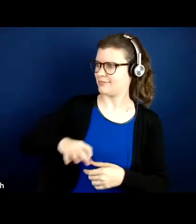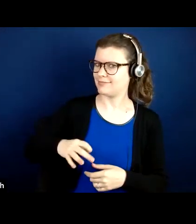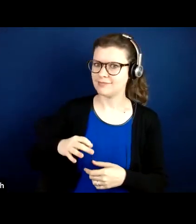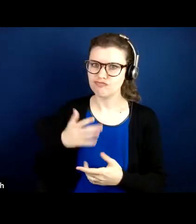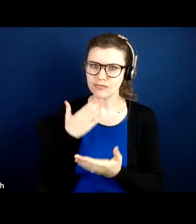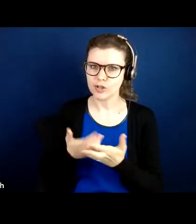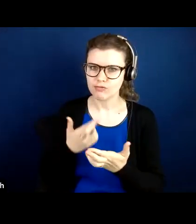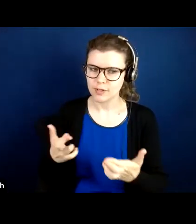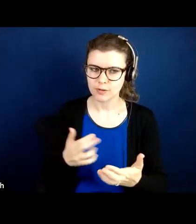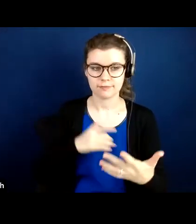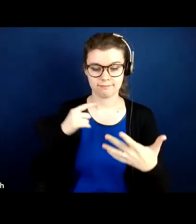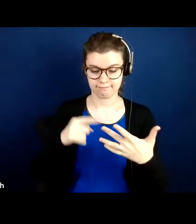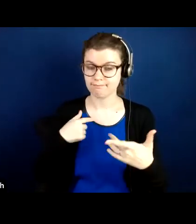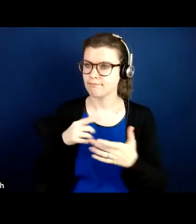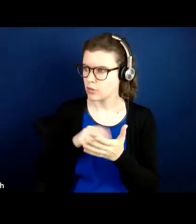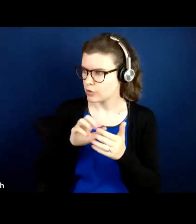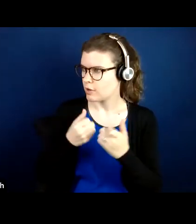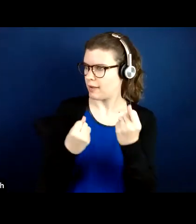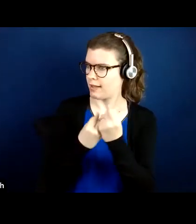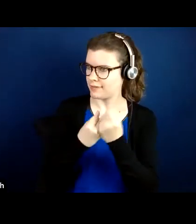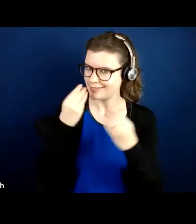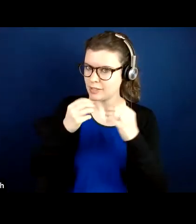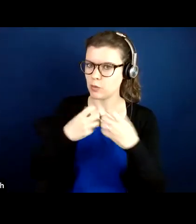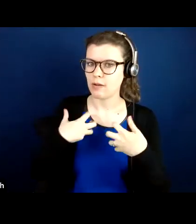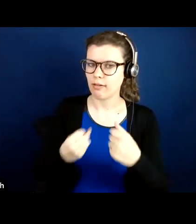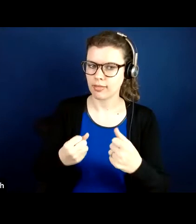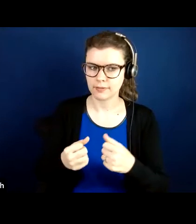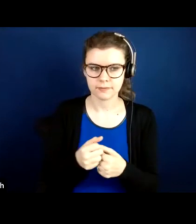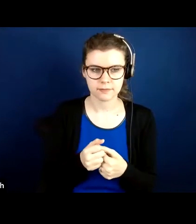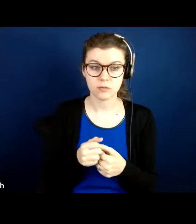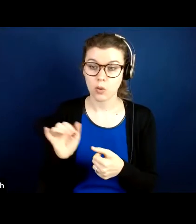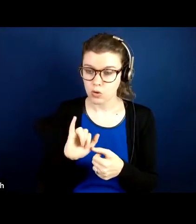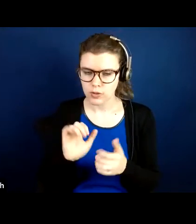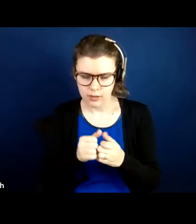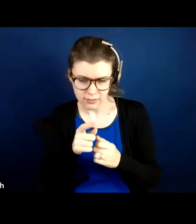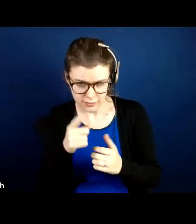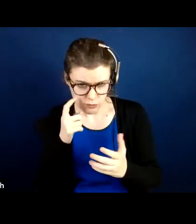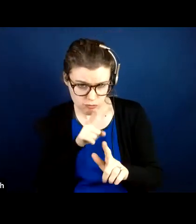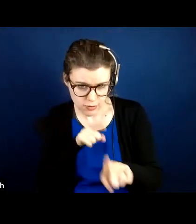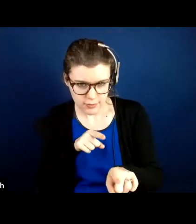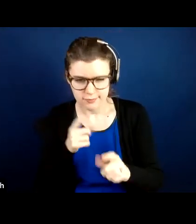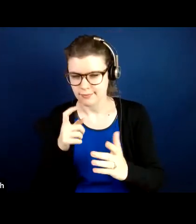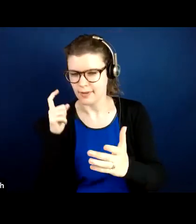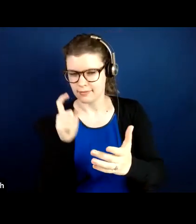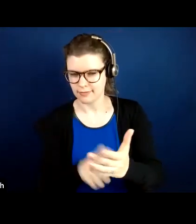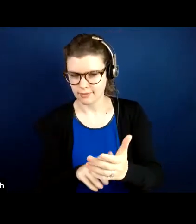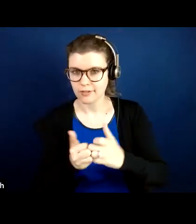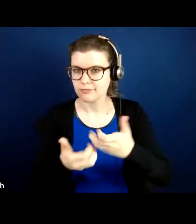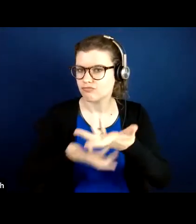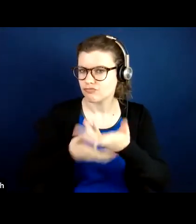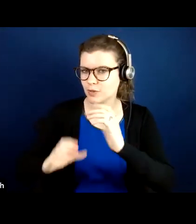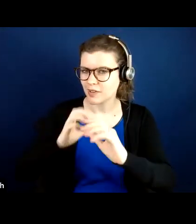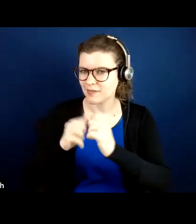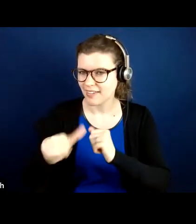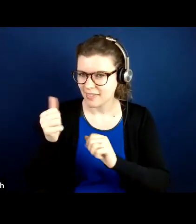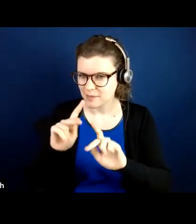how to advocate and eat healthier. I also learned how to identify reactions and how to converse with others. I learned that inside